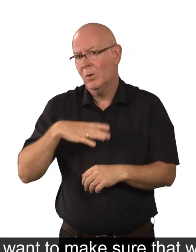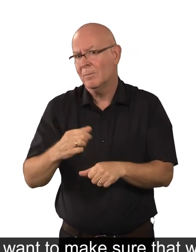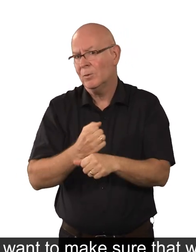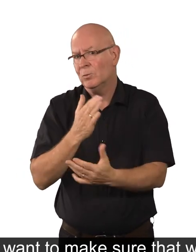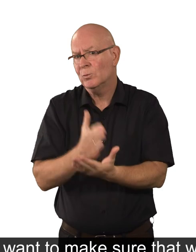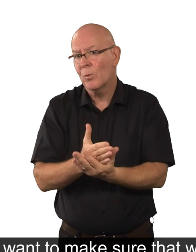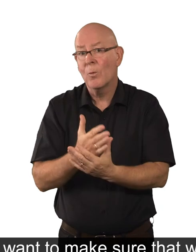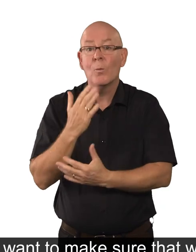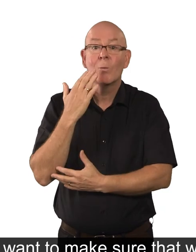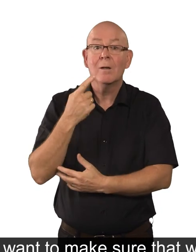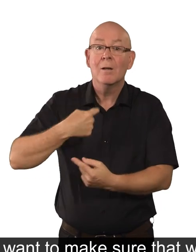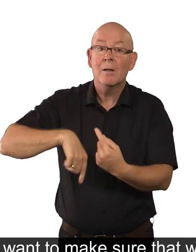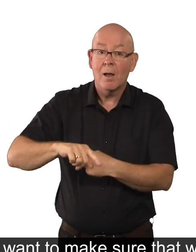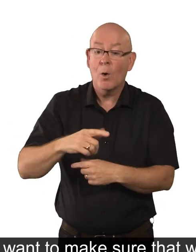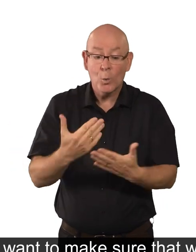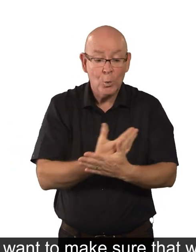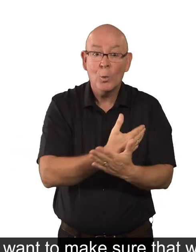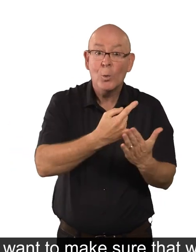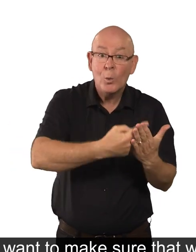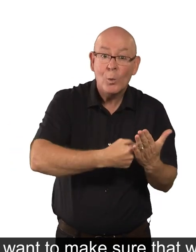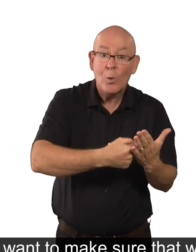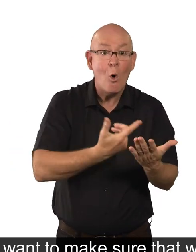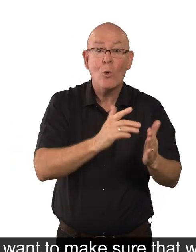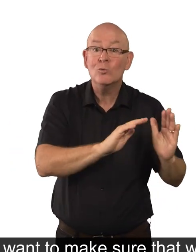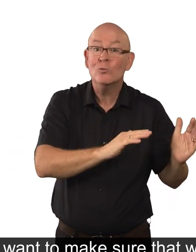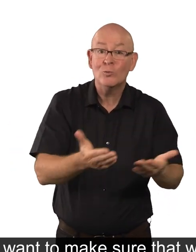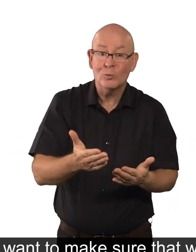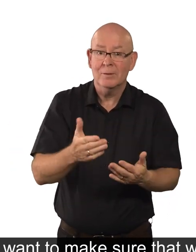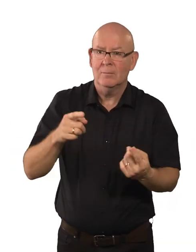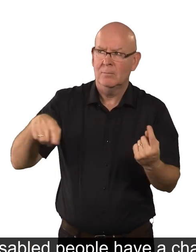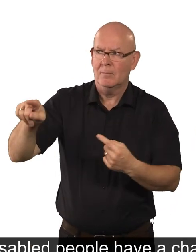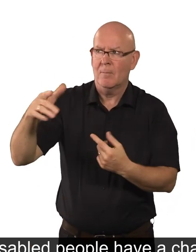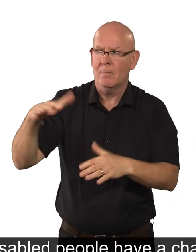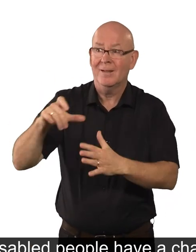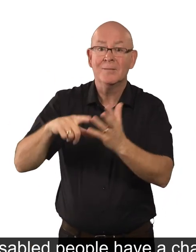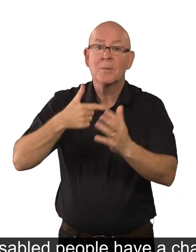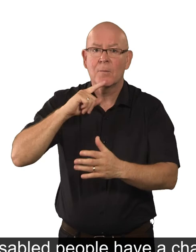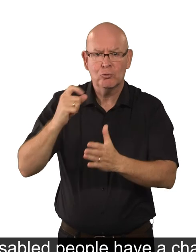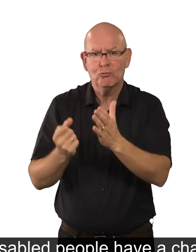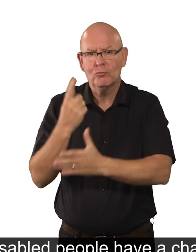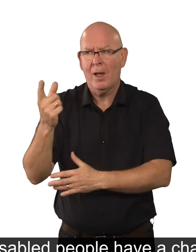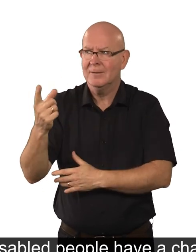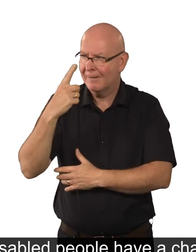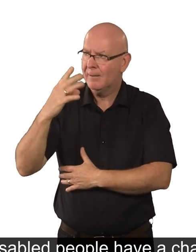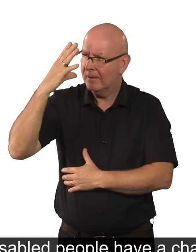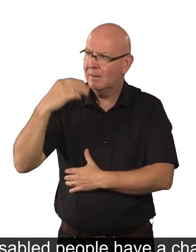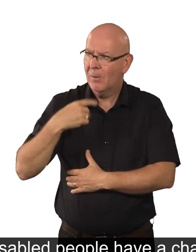We want to make sure that when we are making new policies or services, that disabled people have a chance